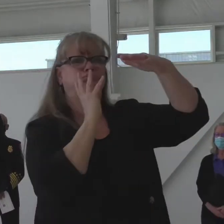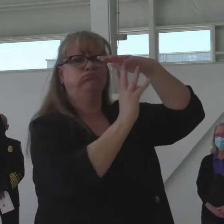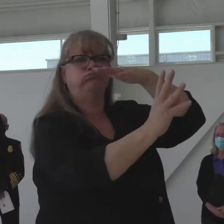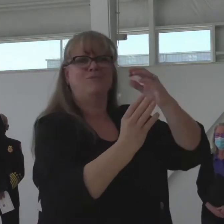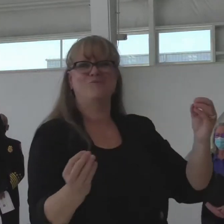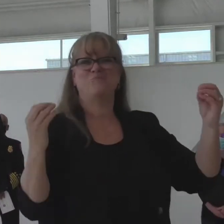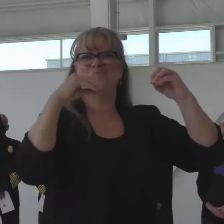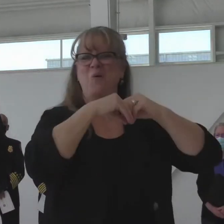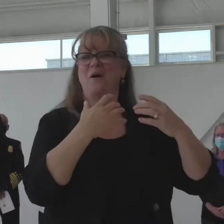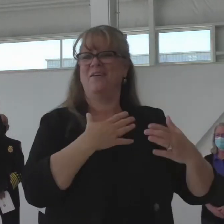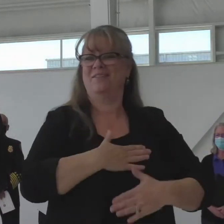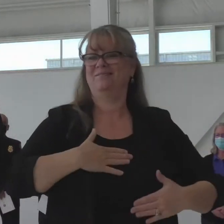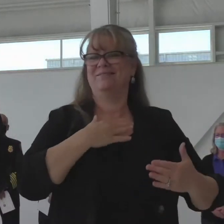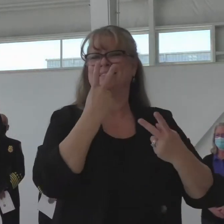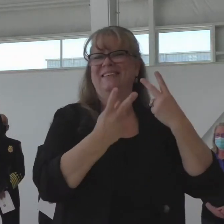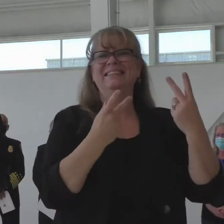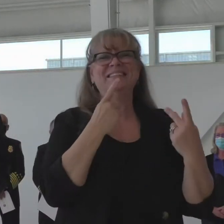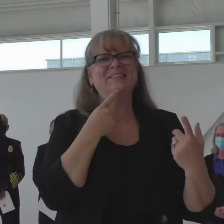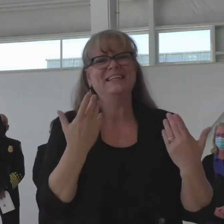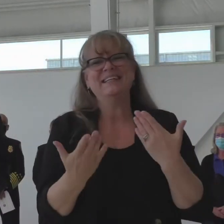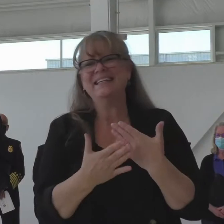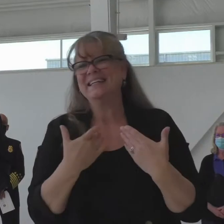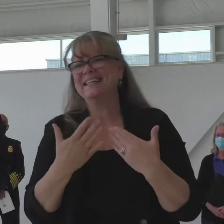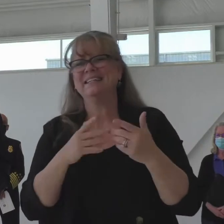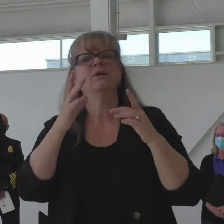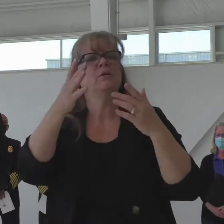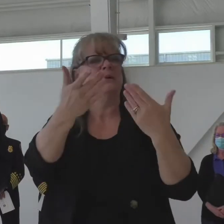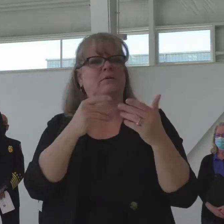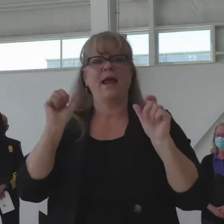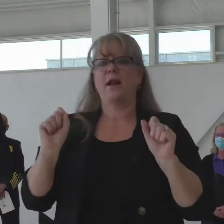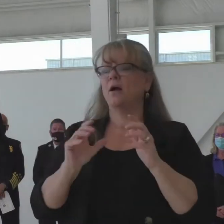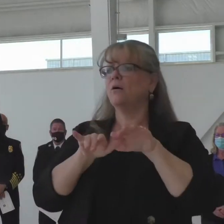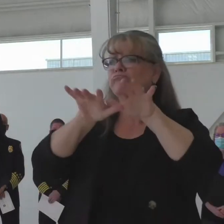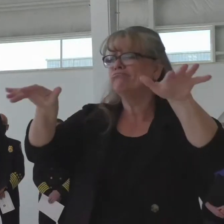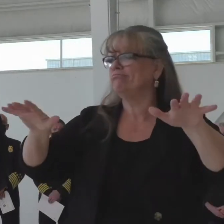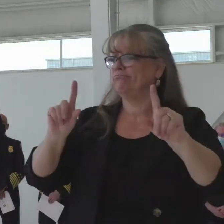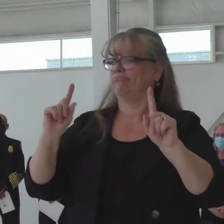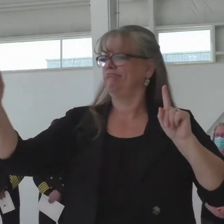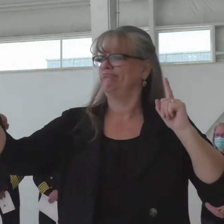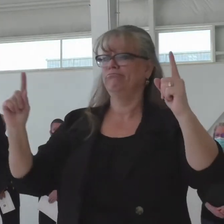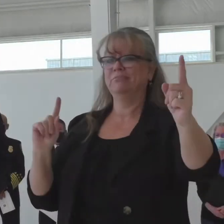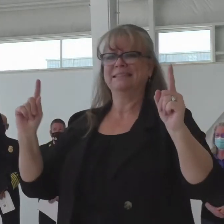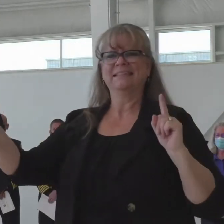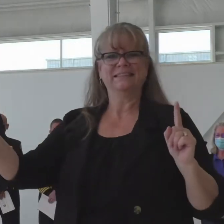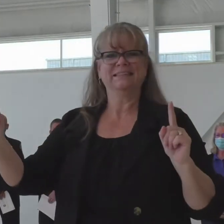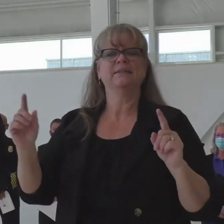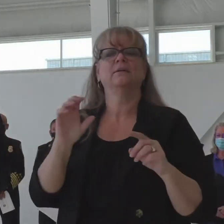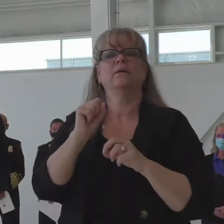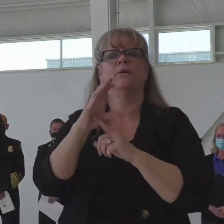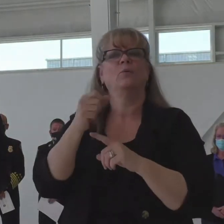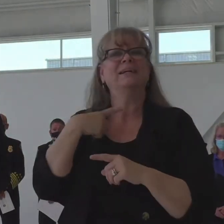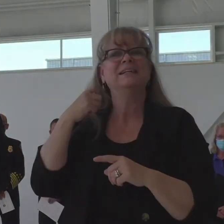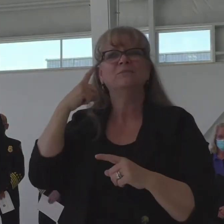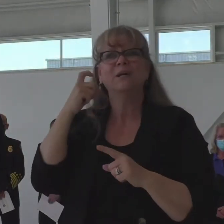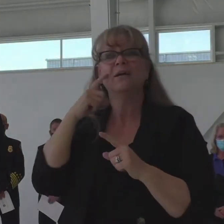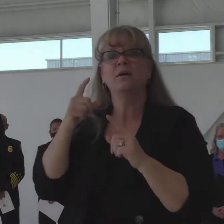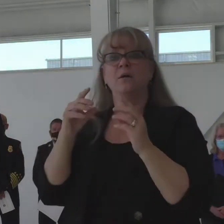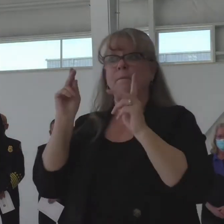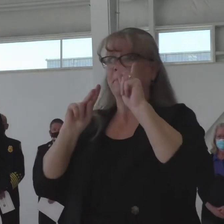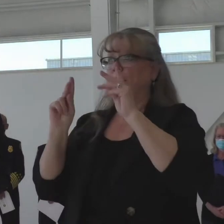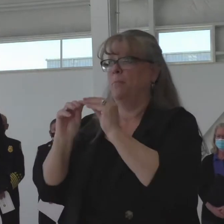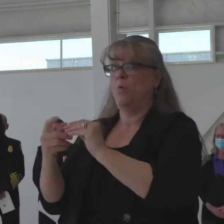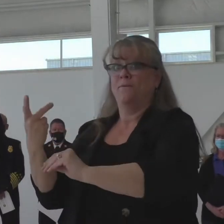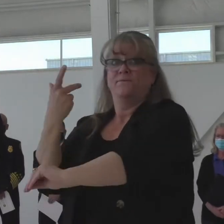practice social distancing. As more and more Coloradans get the vaccine, I think they're going to continue to go back to the wild areas that many of them